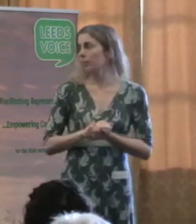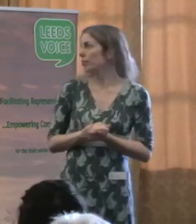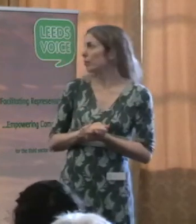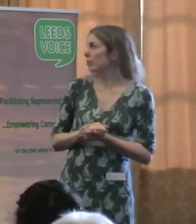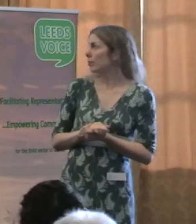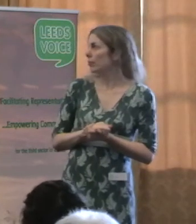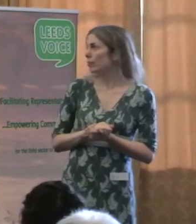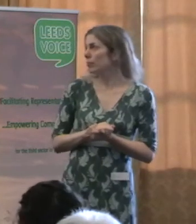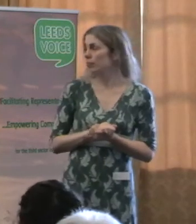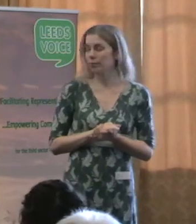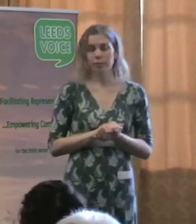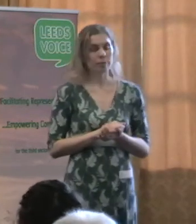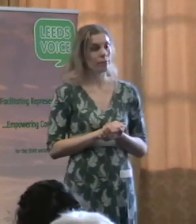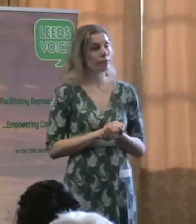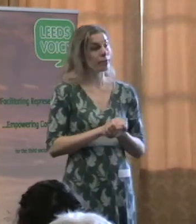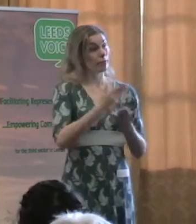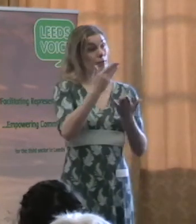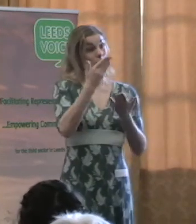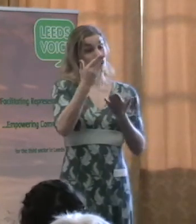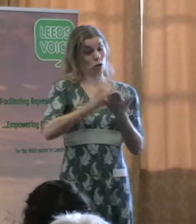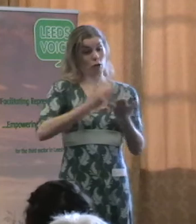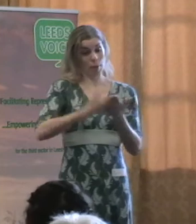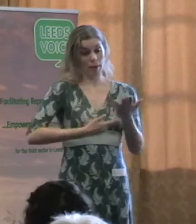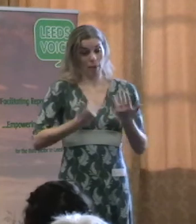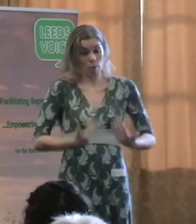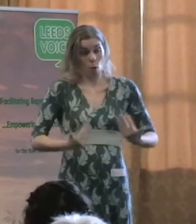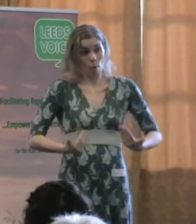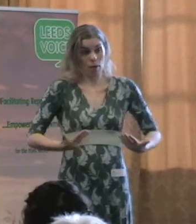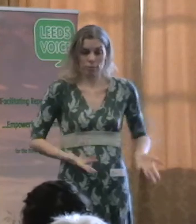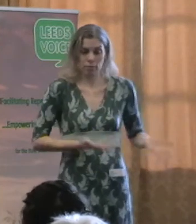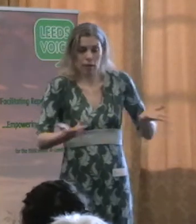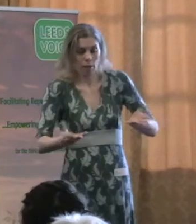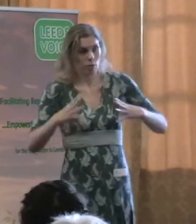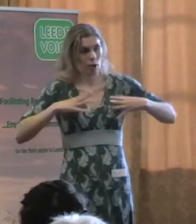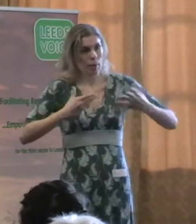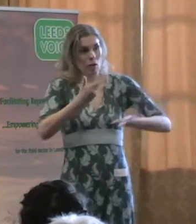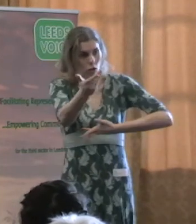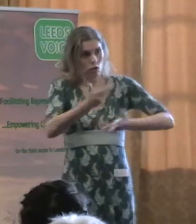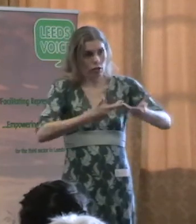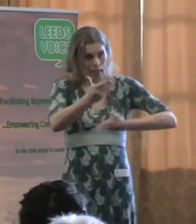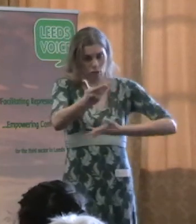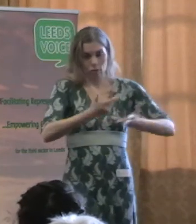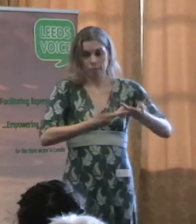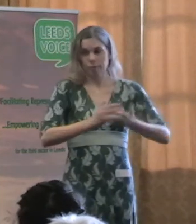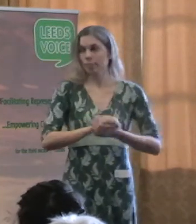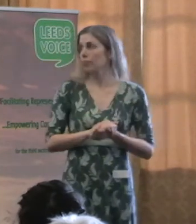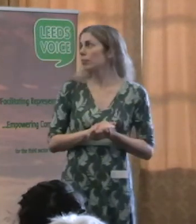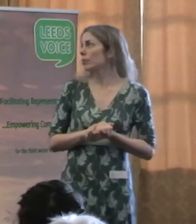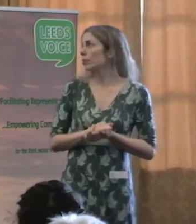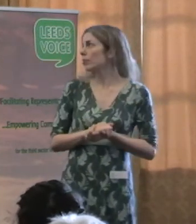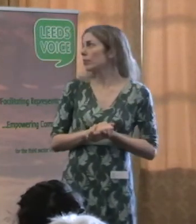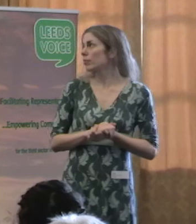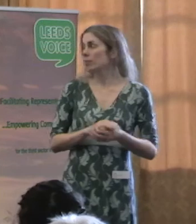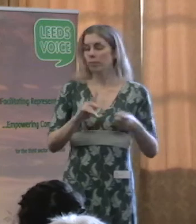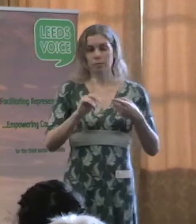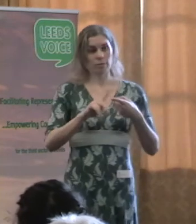overhead. Now, there is a document that is out for consultation. In there are two that I'm going to make particular reference to you about. One